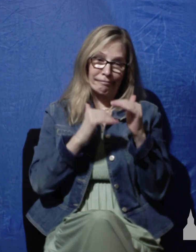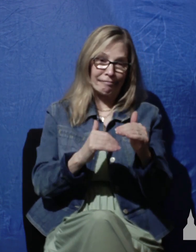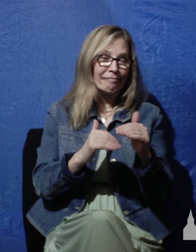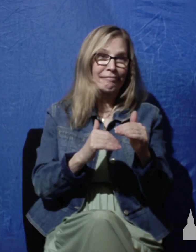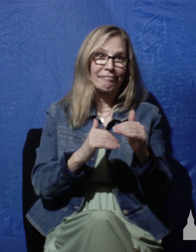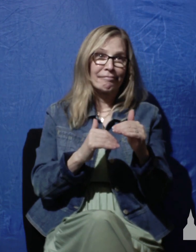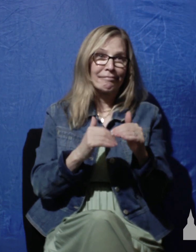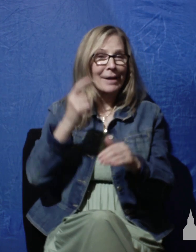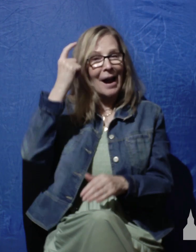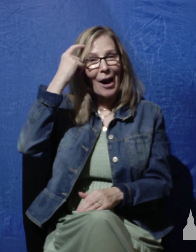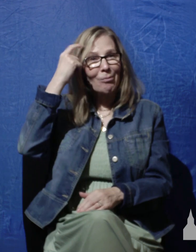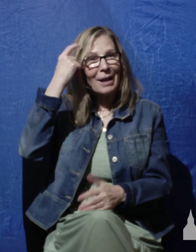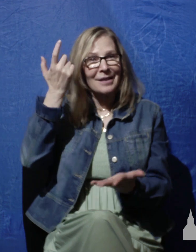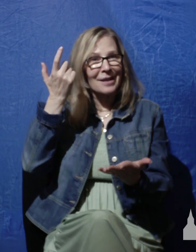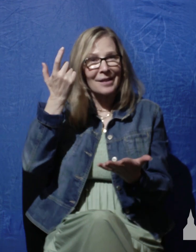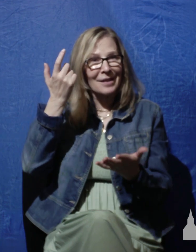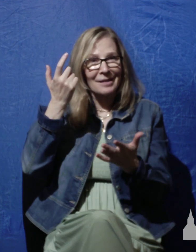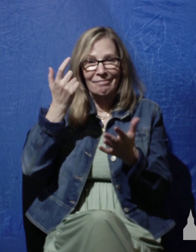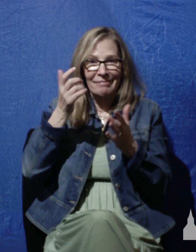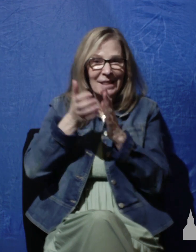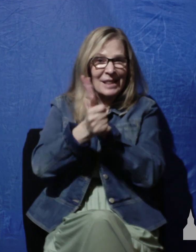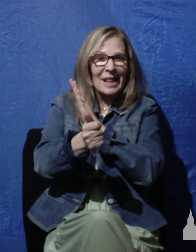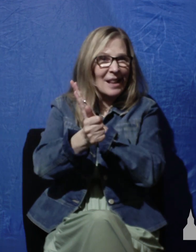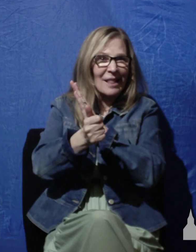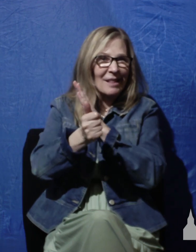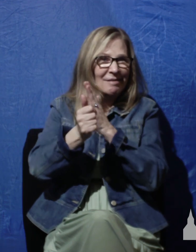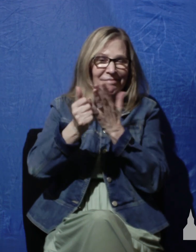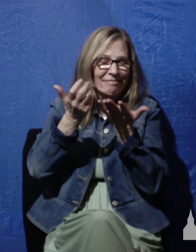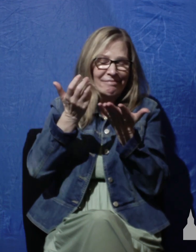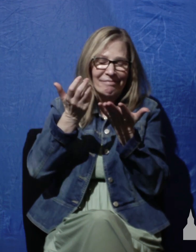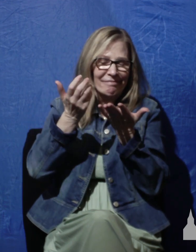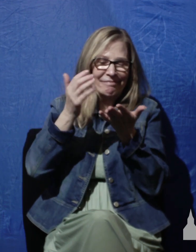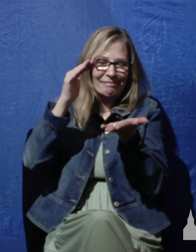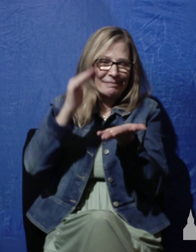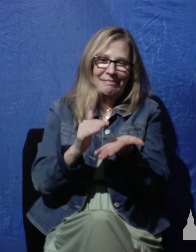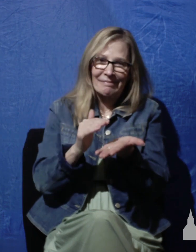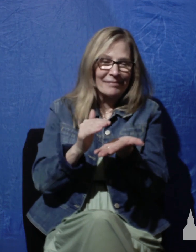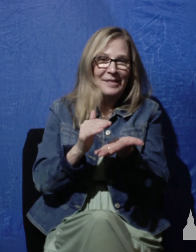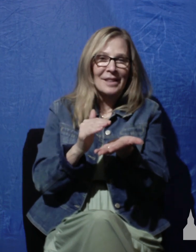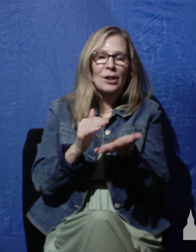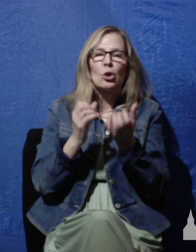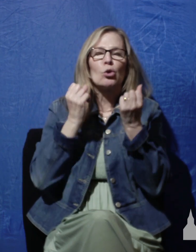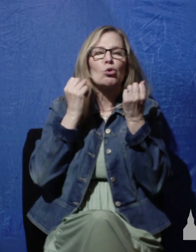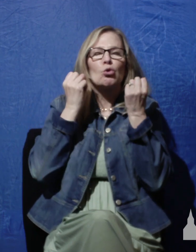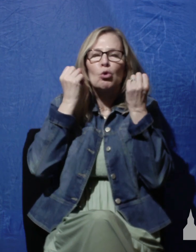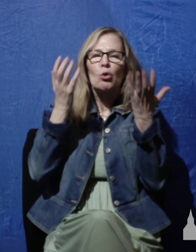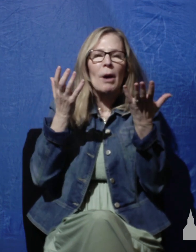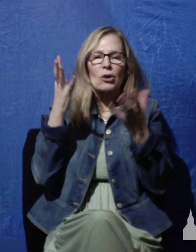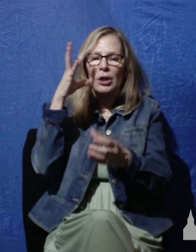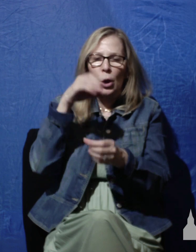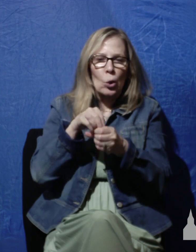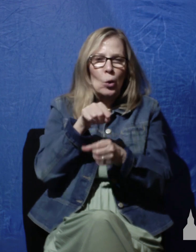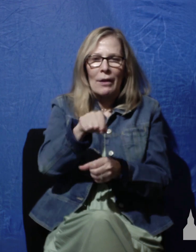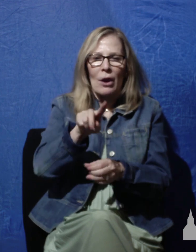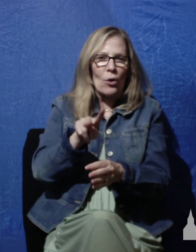far too little for the enterprise. There's too much in the psalm for a thousand pens to write. It's one of those all